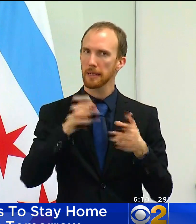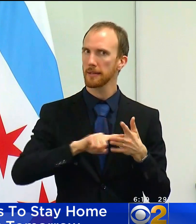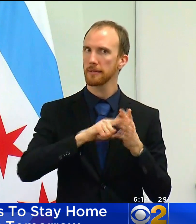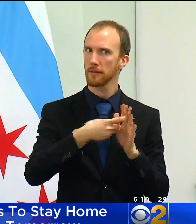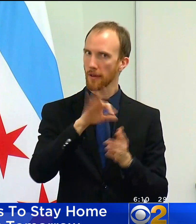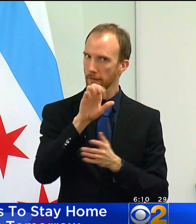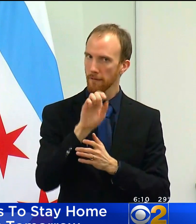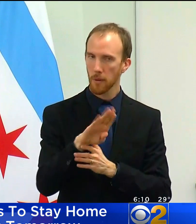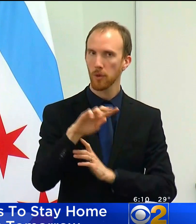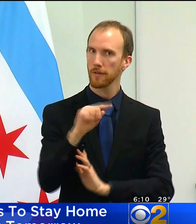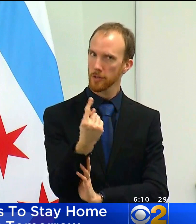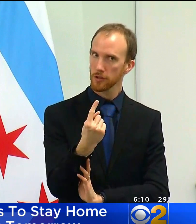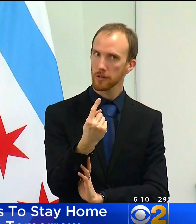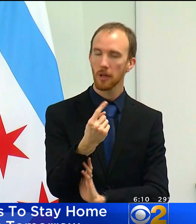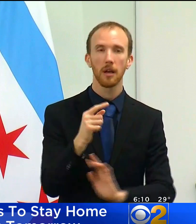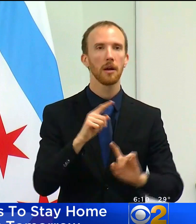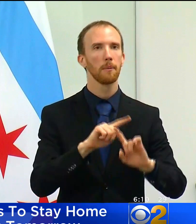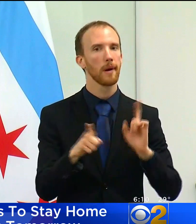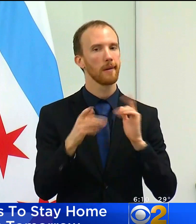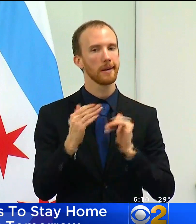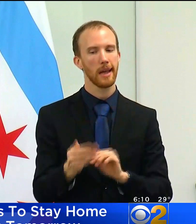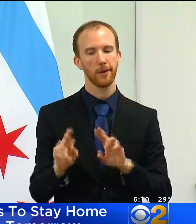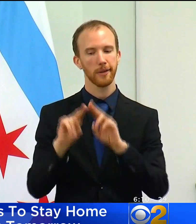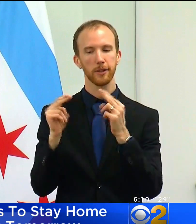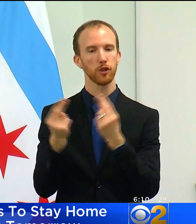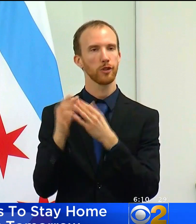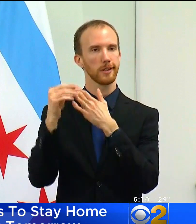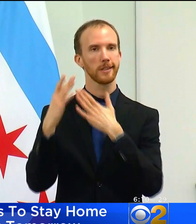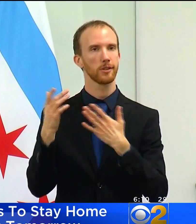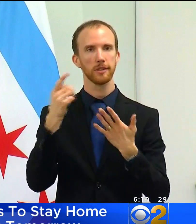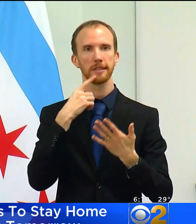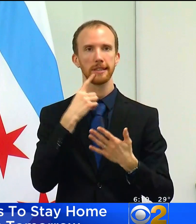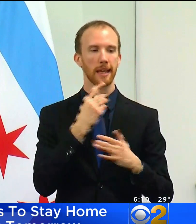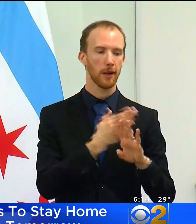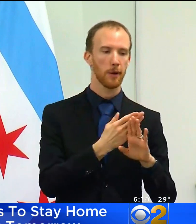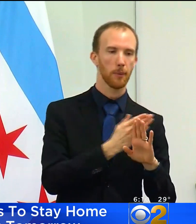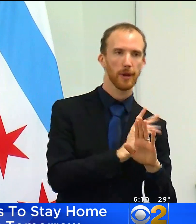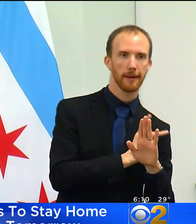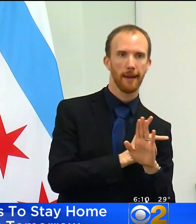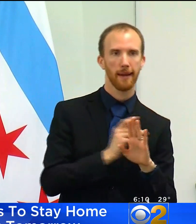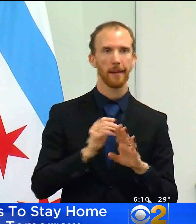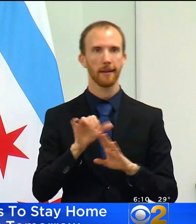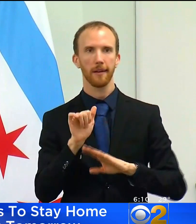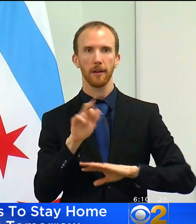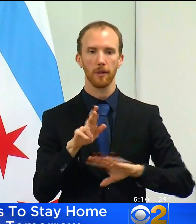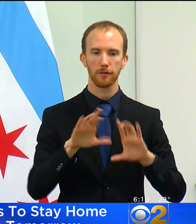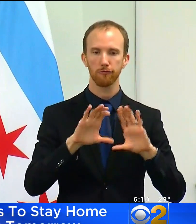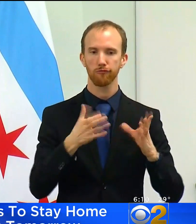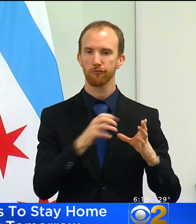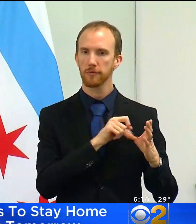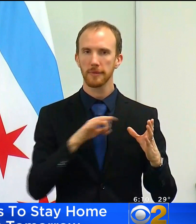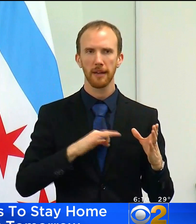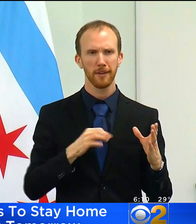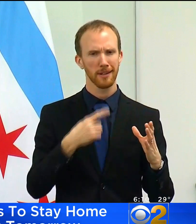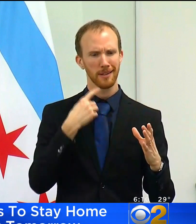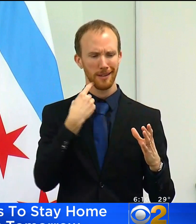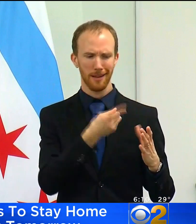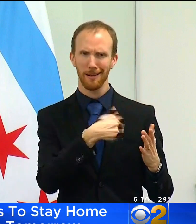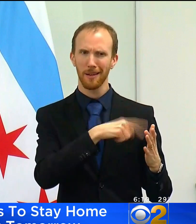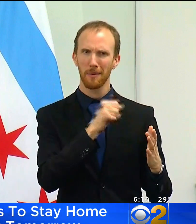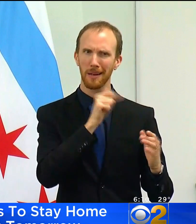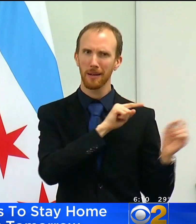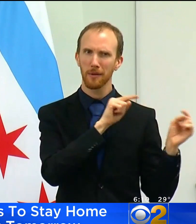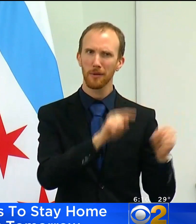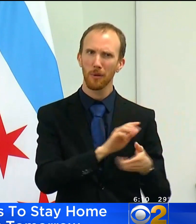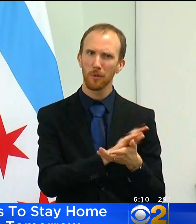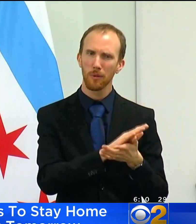week. But as it stands, union leadership has directed pre K and cluster staff not to report to school tomorrow.